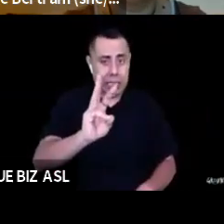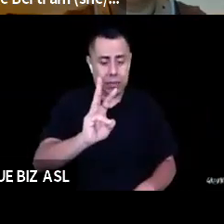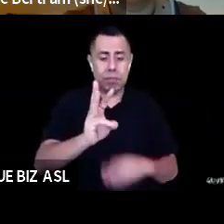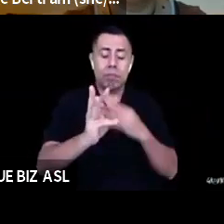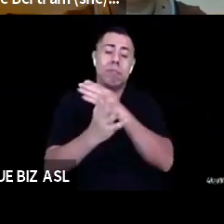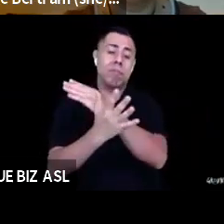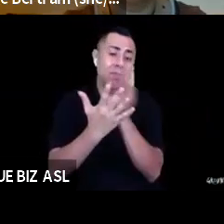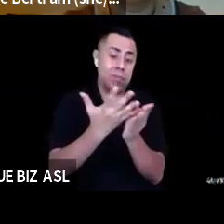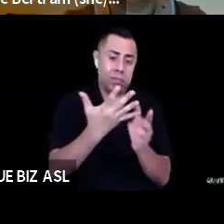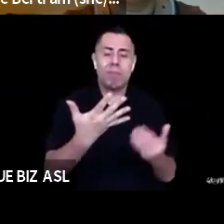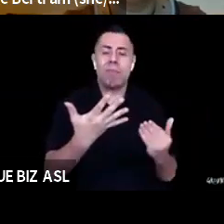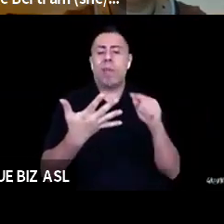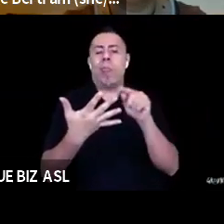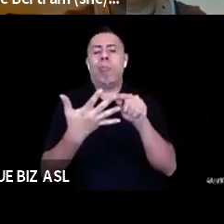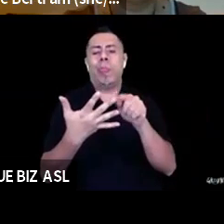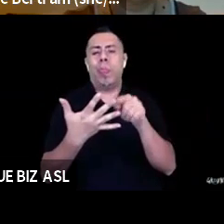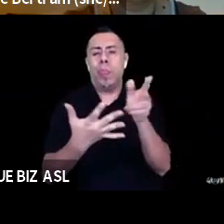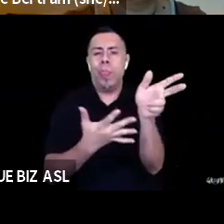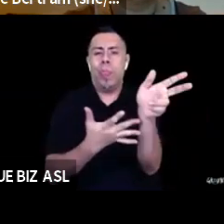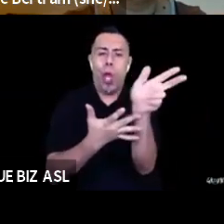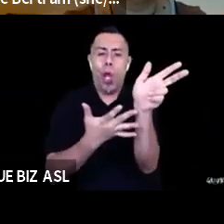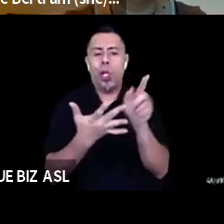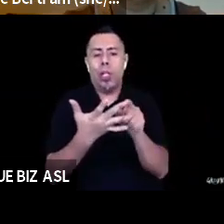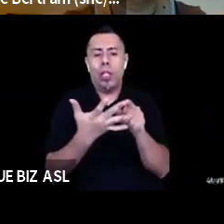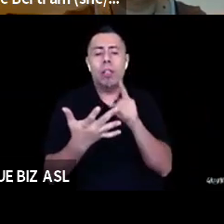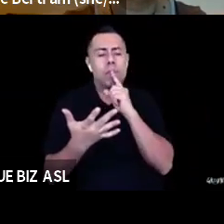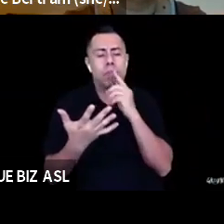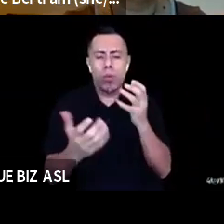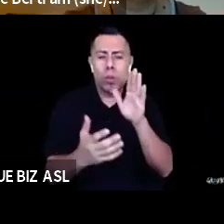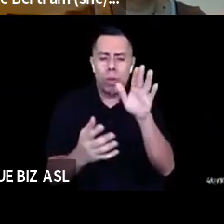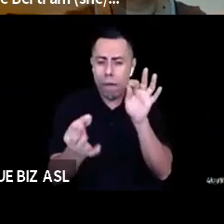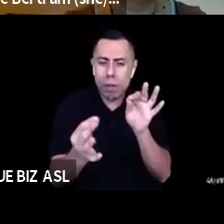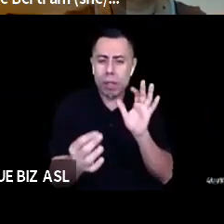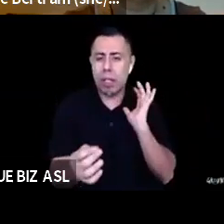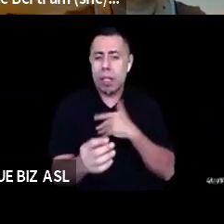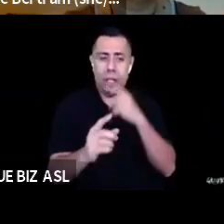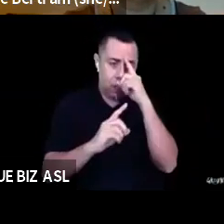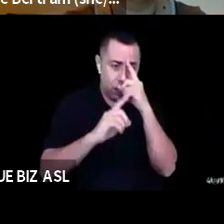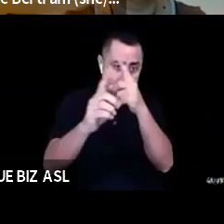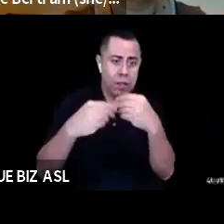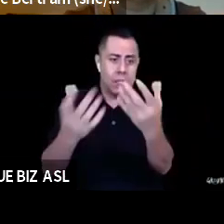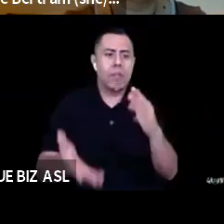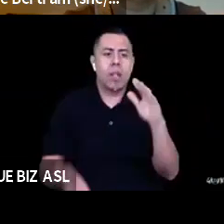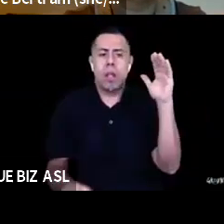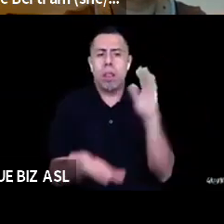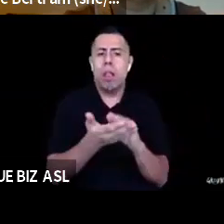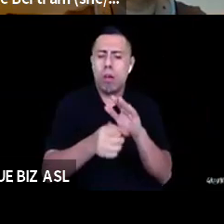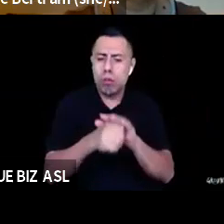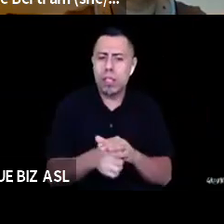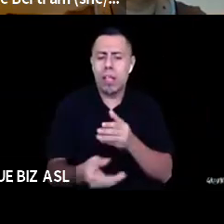really appreciate feedback from y'all. Our goal with these calls is to create low stress generative space for relationship building and connection across the field